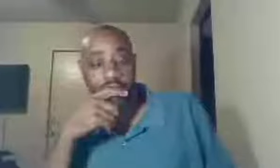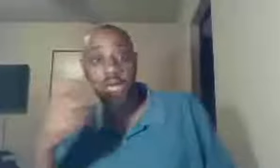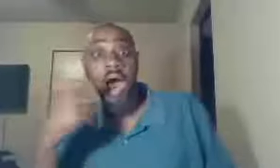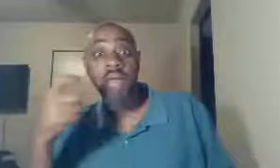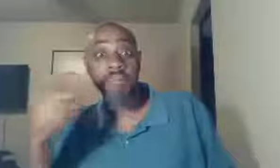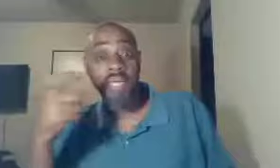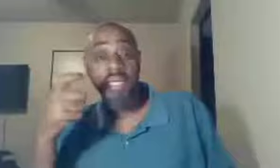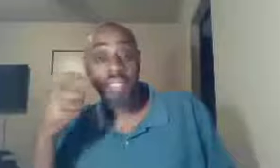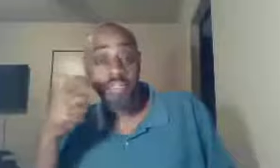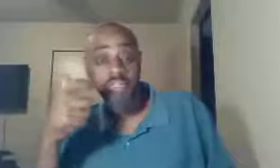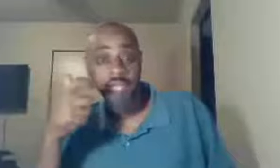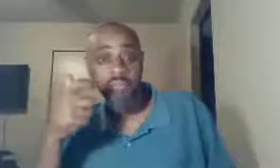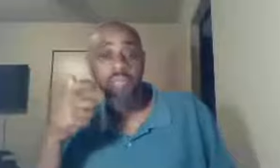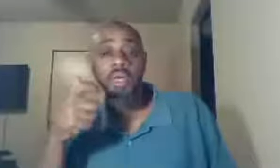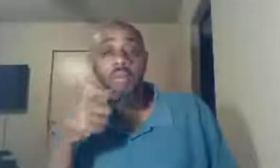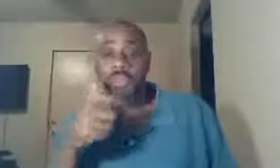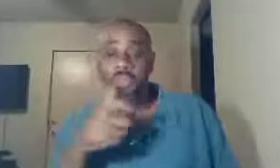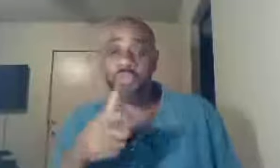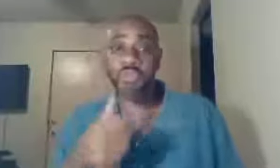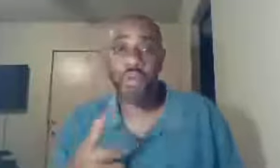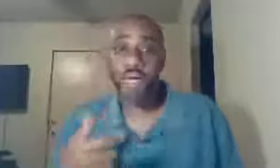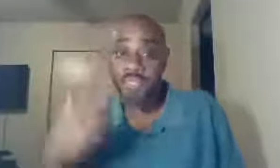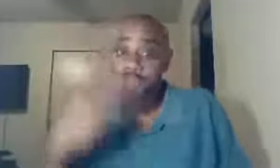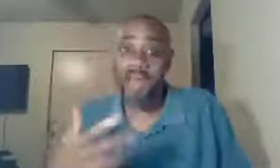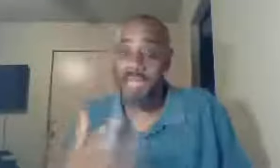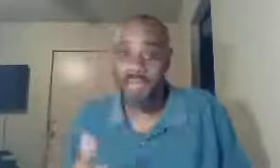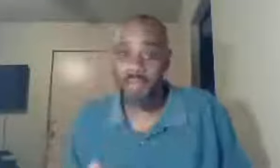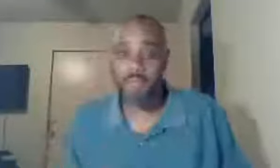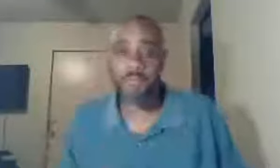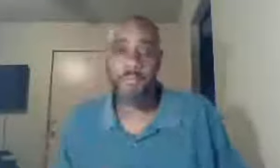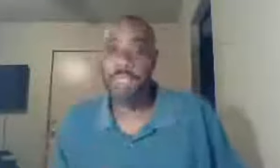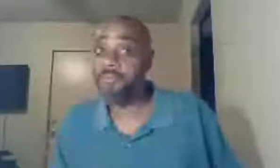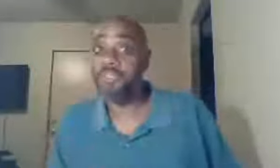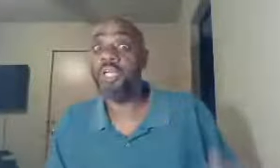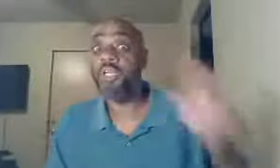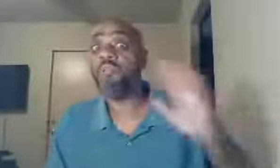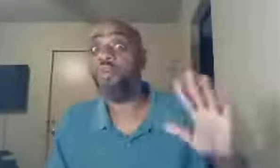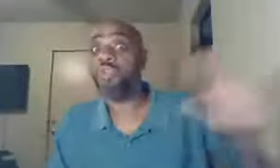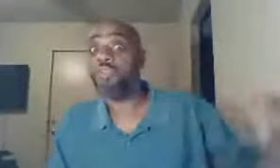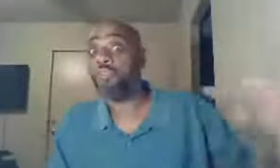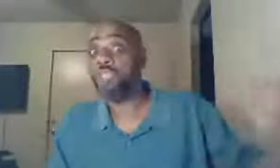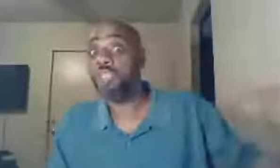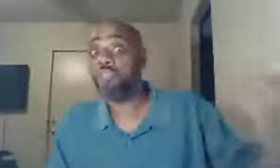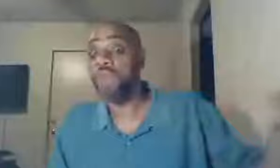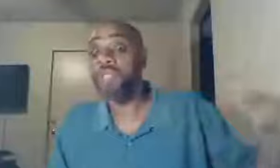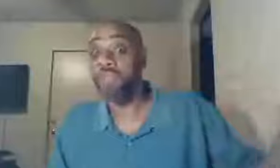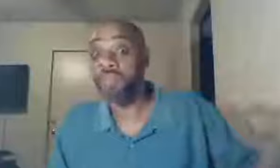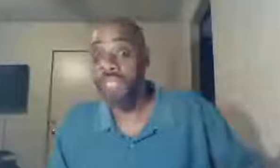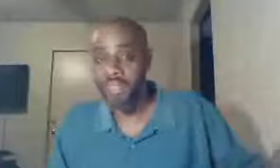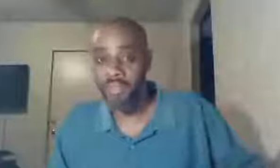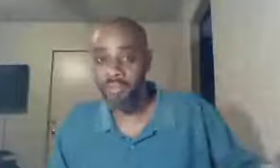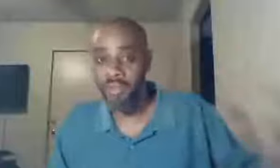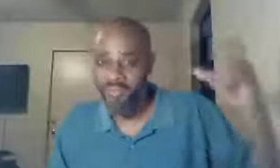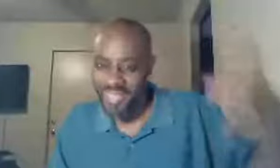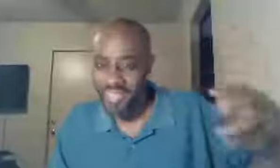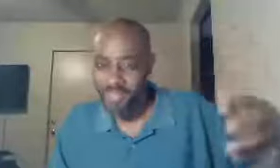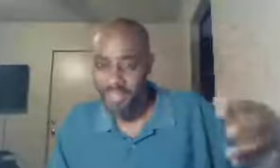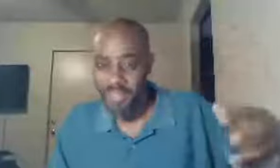God made it clear to them, what the truth was about him, and in particular, of course, who Jesus Christ would be, prophetically speaking,